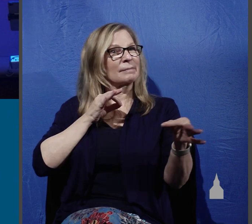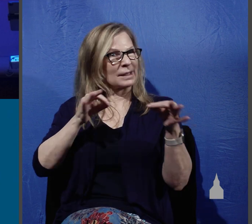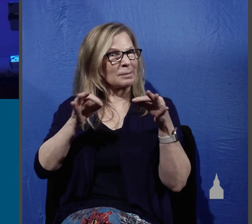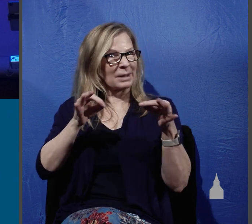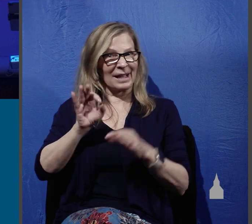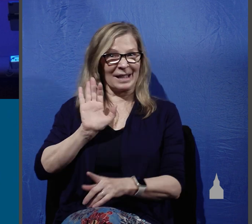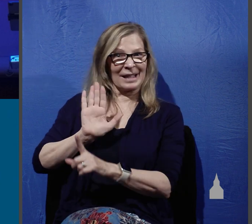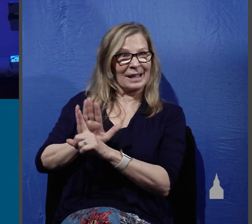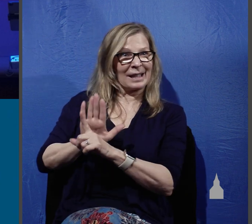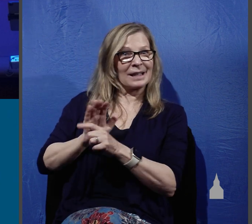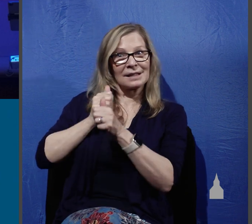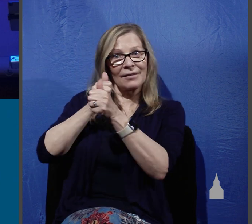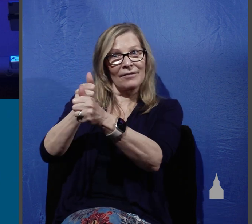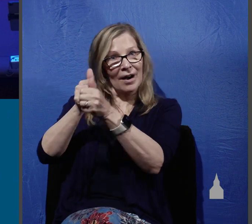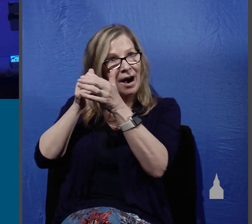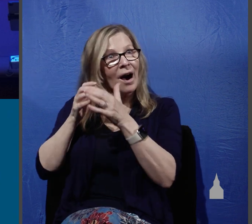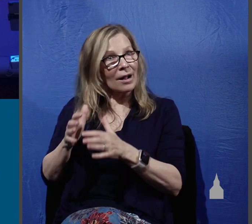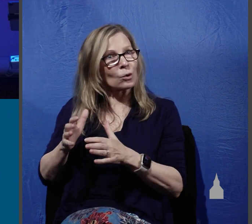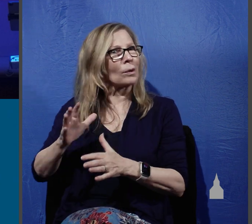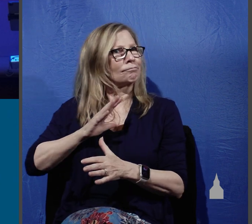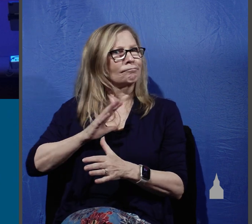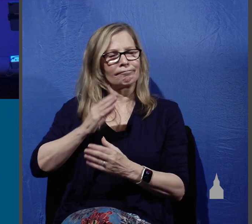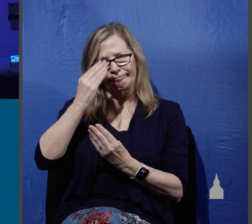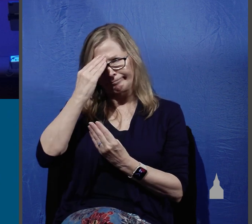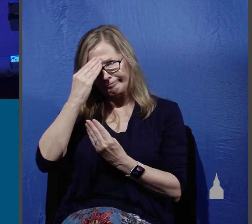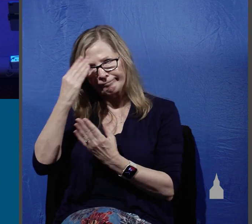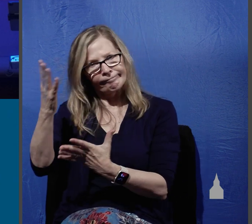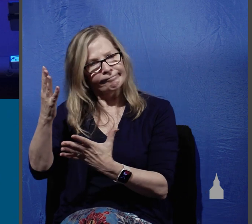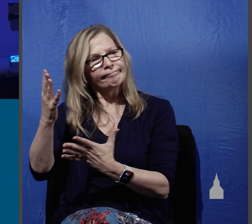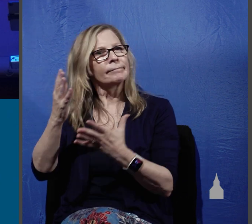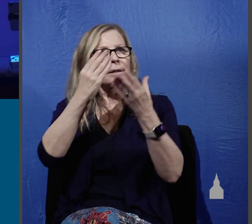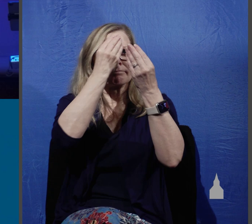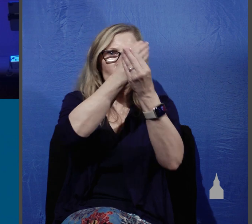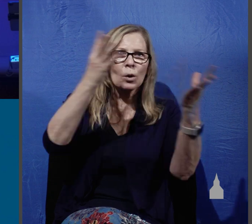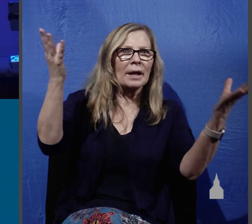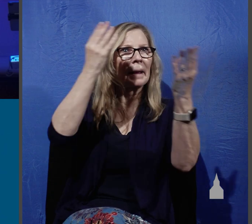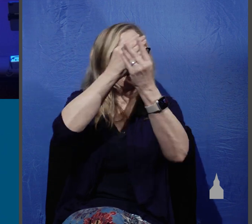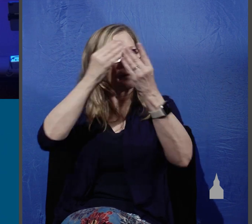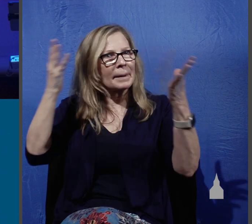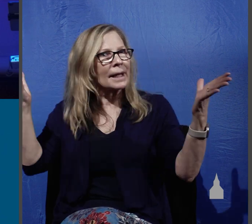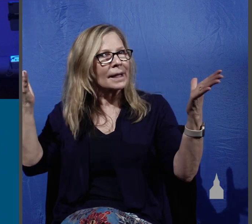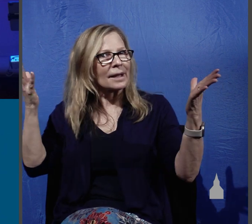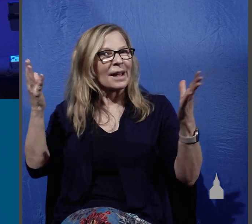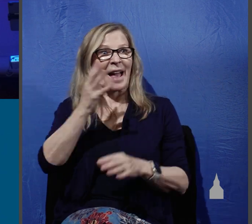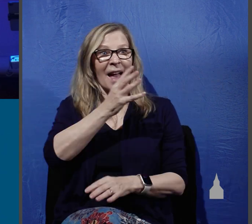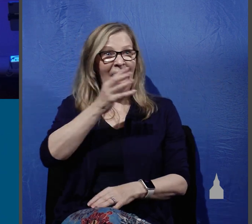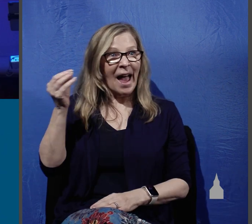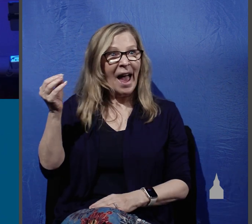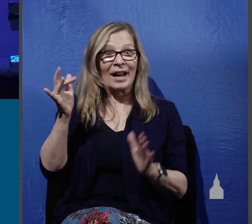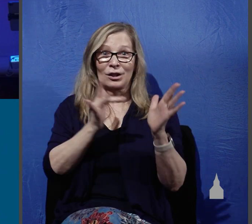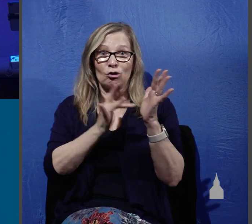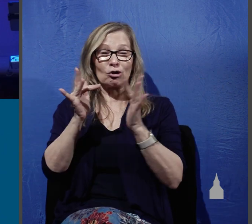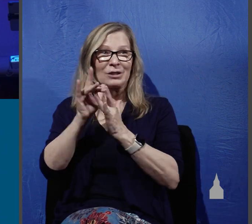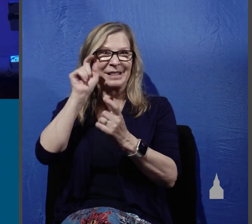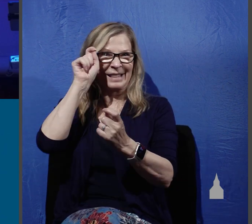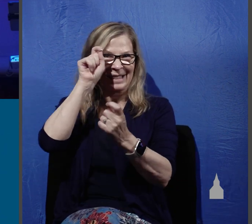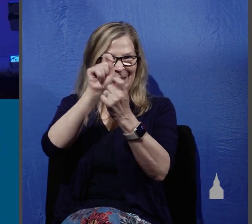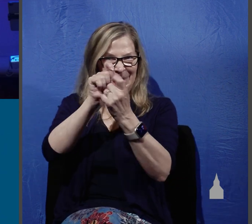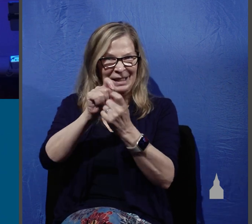work of proclaiming him and his kingdom, but we're told how Jesus specifically instructed them on how